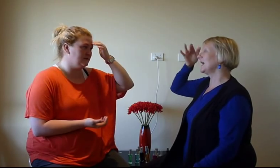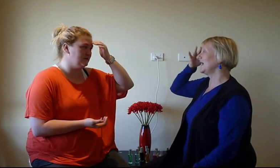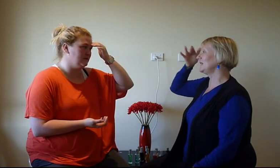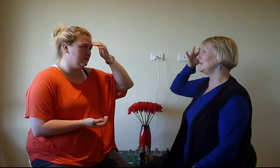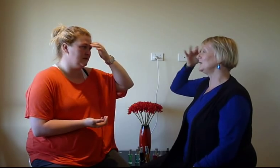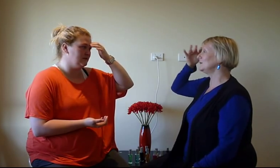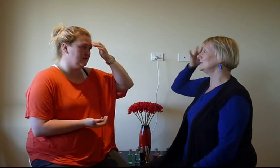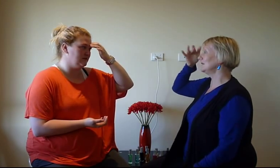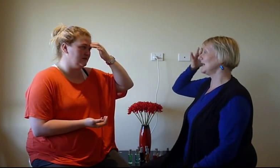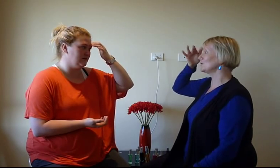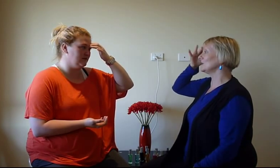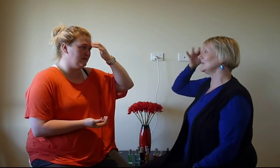hand heal naturally.